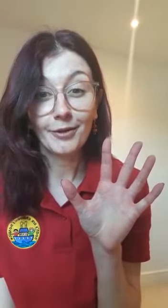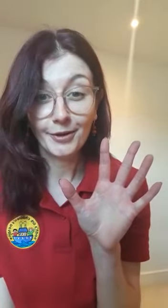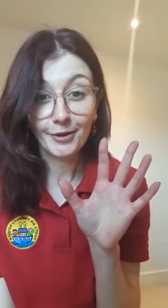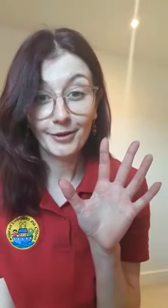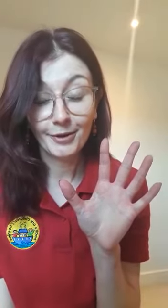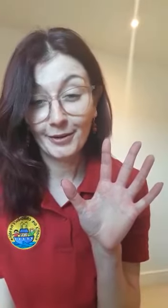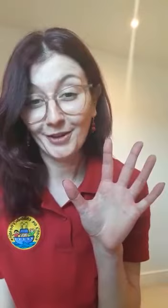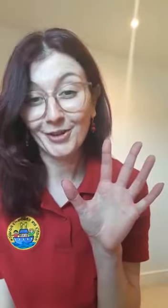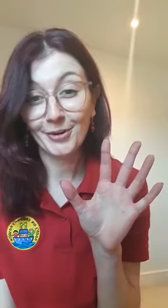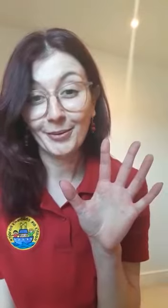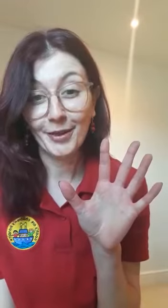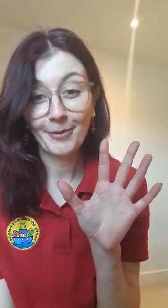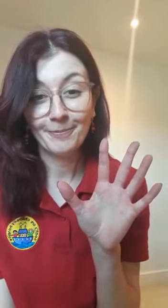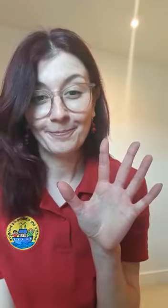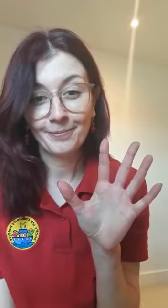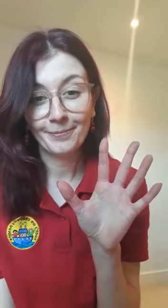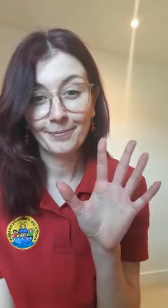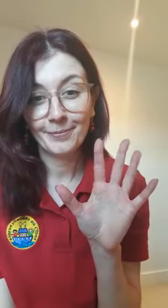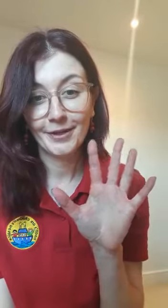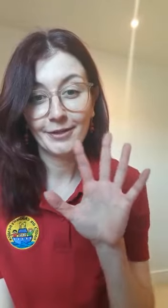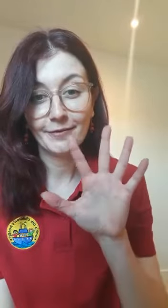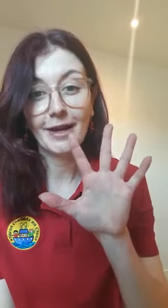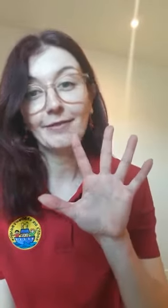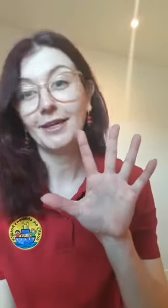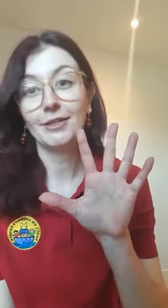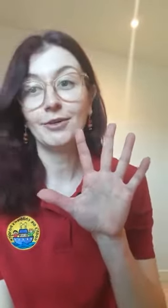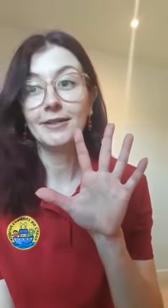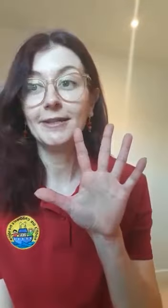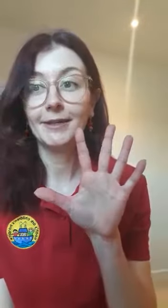whoever you're doing it with. So five things you can see.